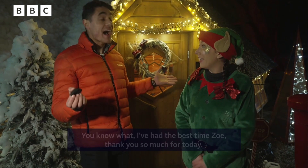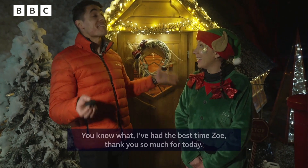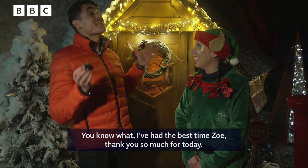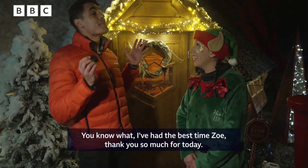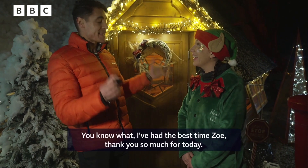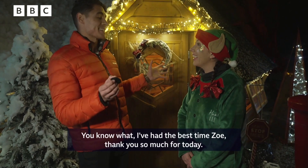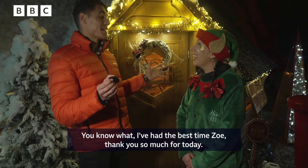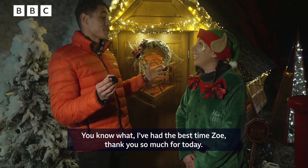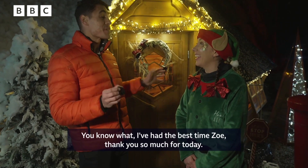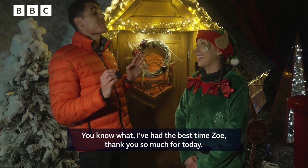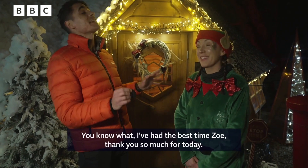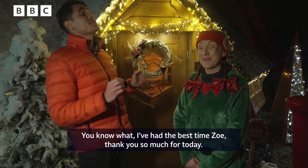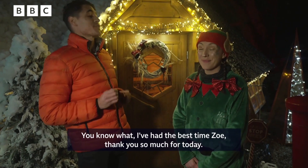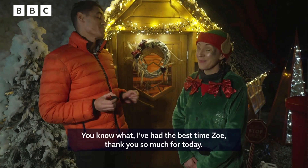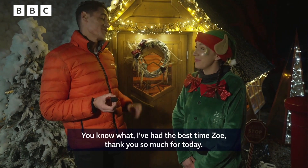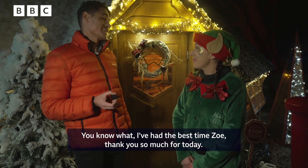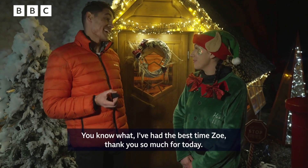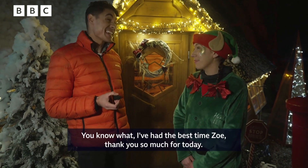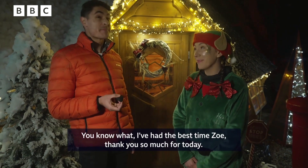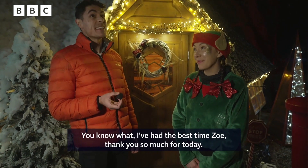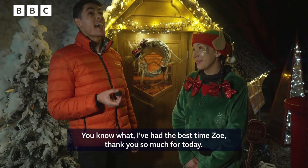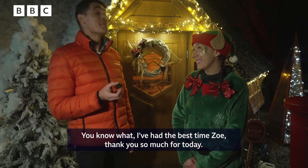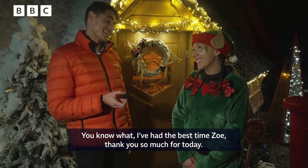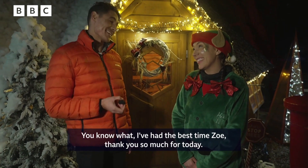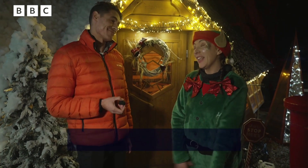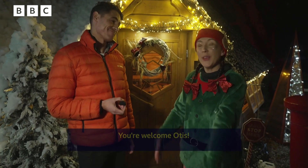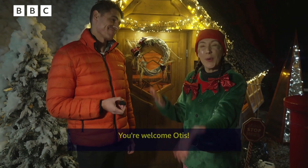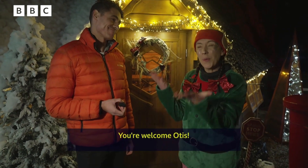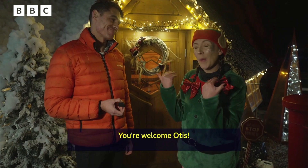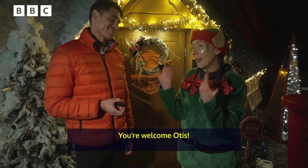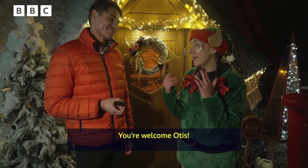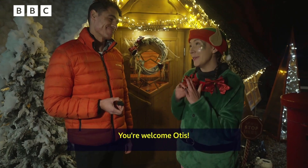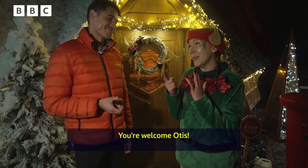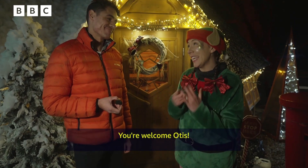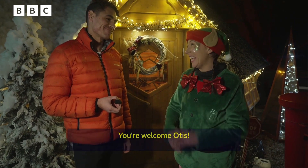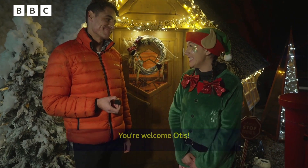You know what? I've had the best time, Zoe. Thank you so much for today. It's been amazing. You're welcome, Ortiz.